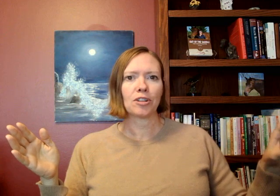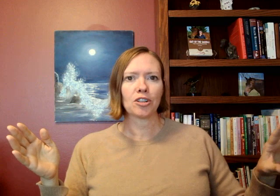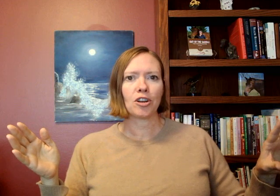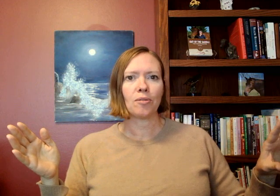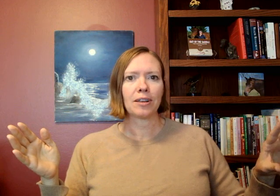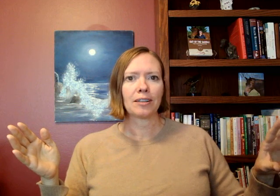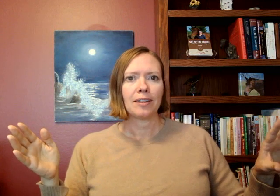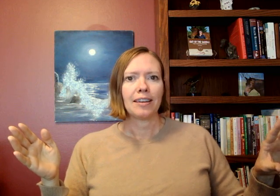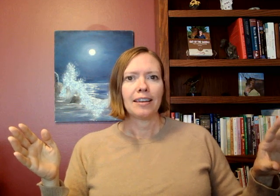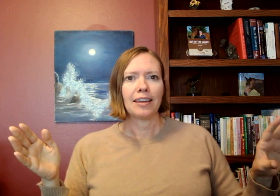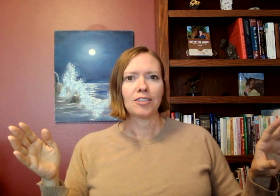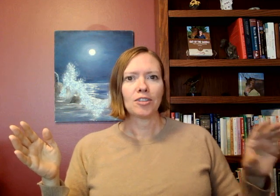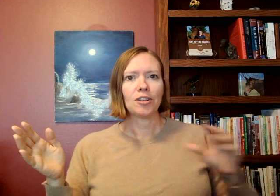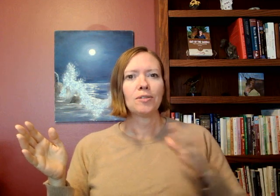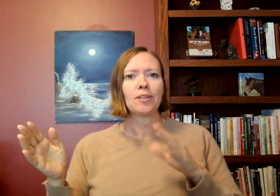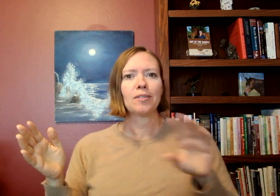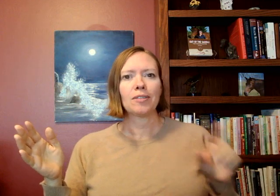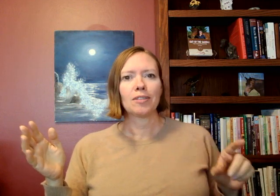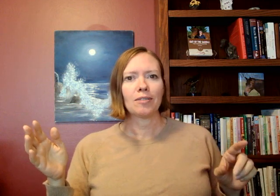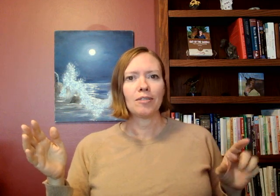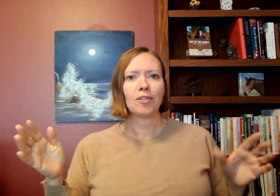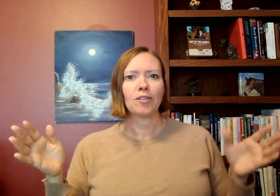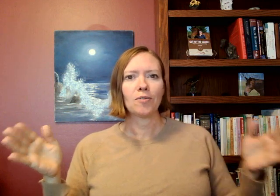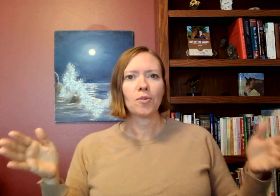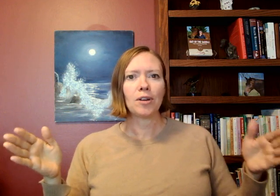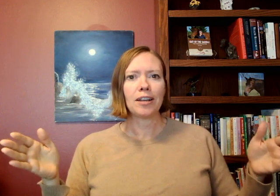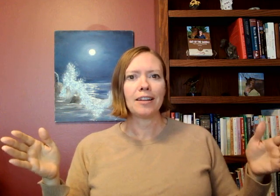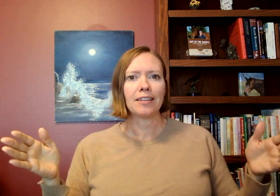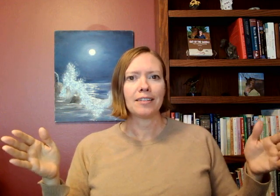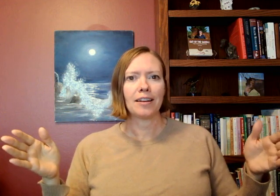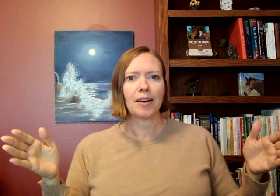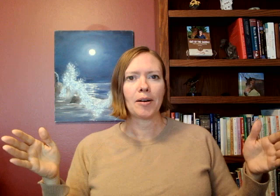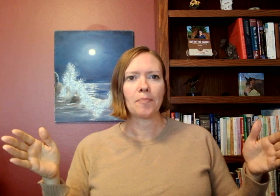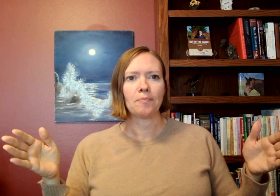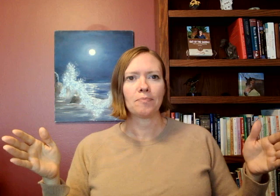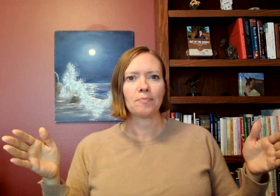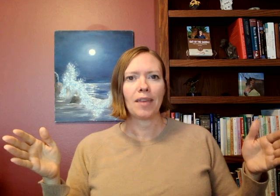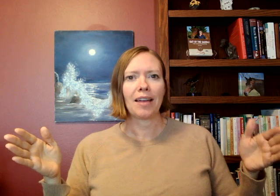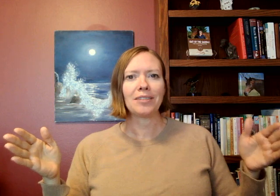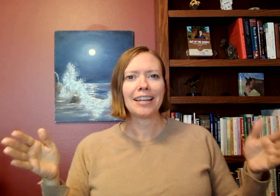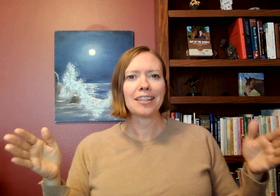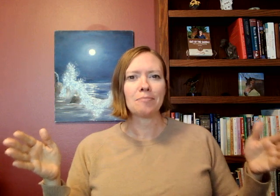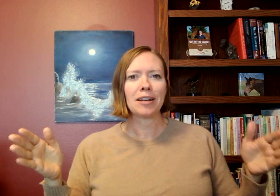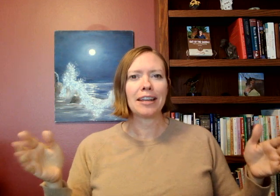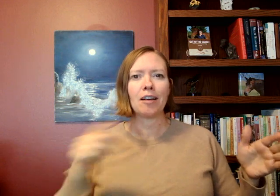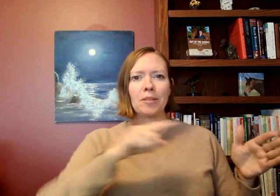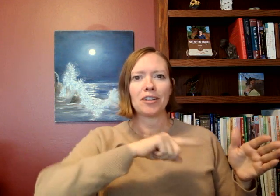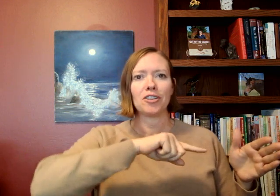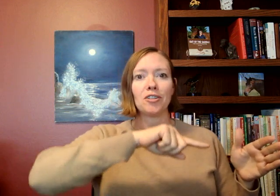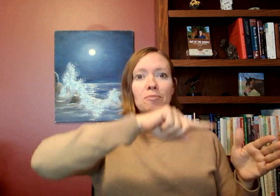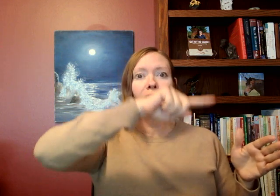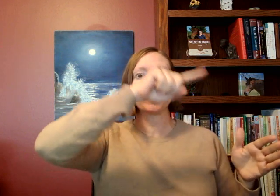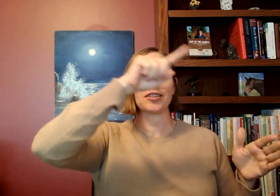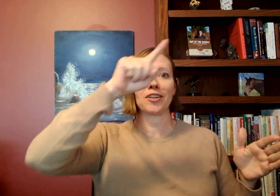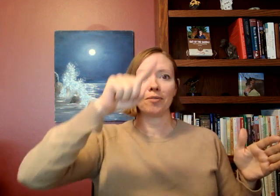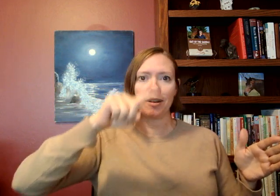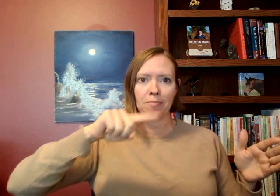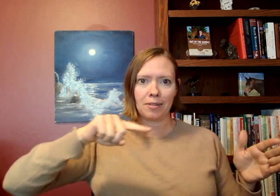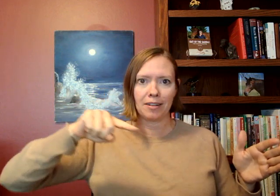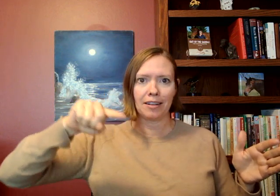it's going and so you can you can avoid having to take the money out because you know the market's gonna go up and down